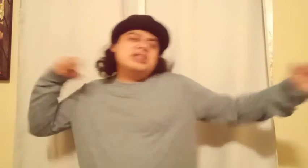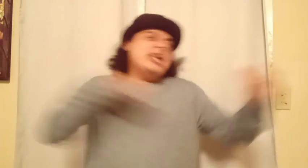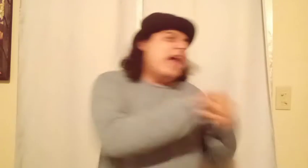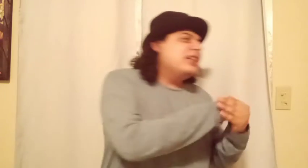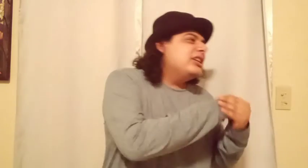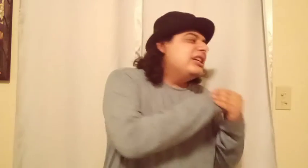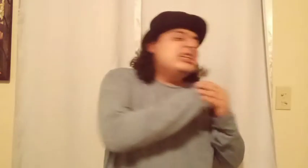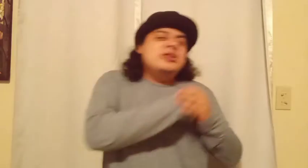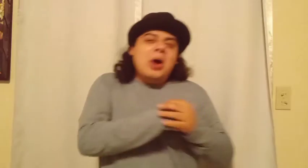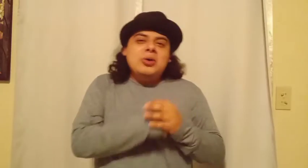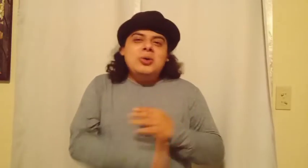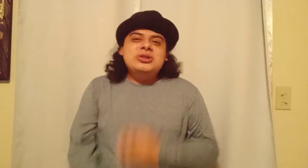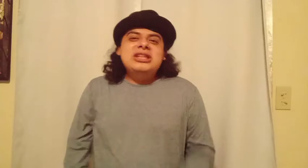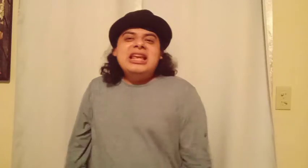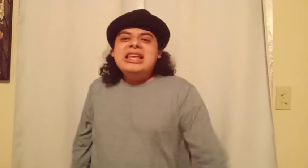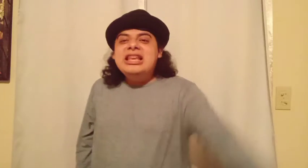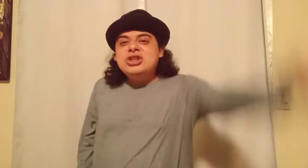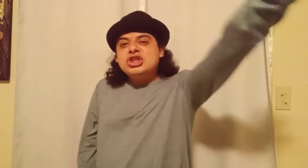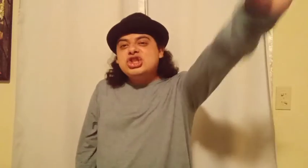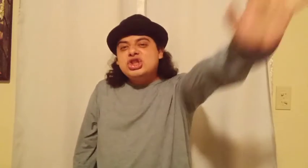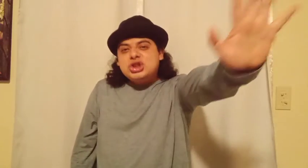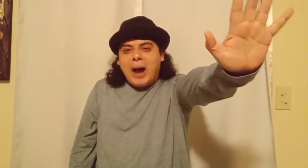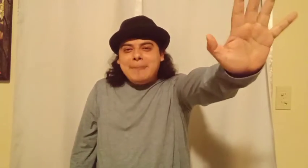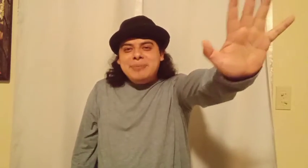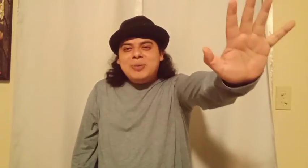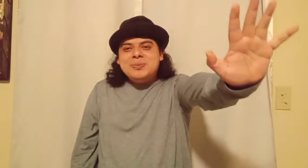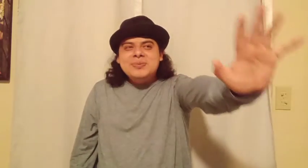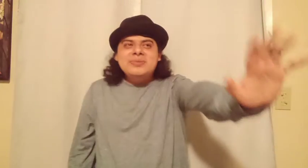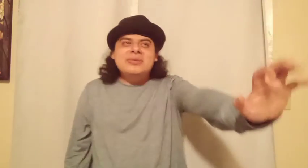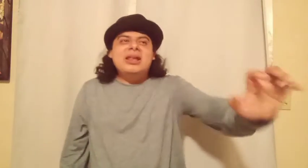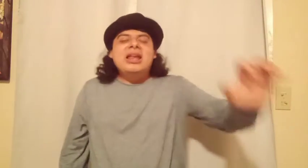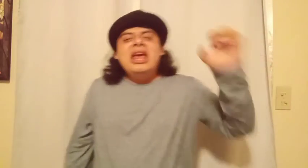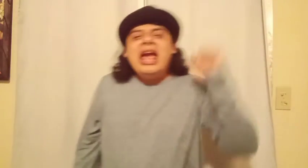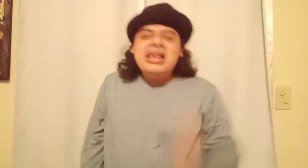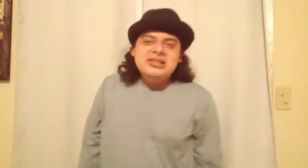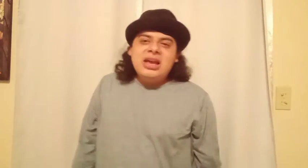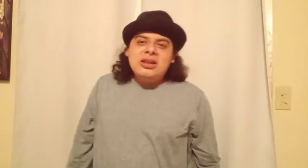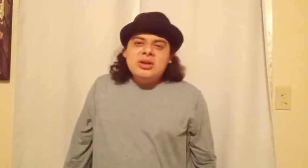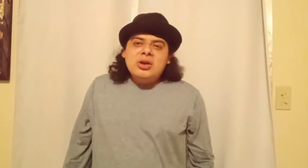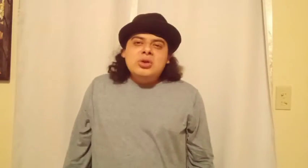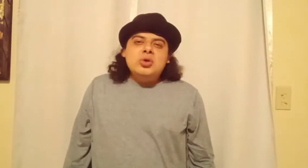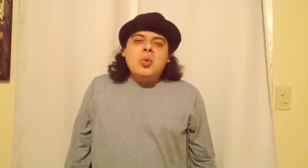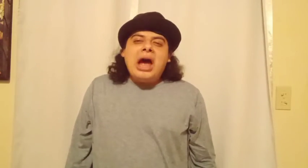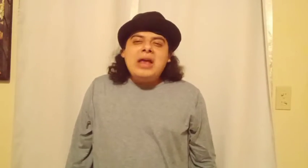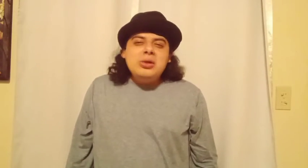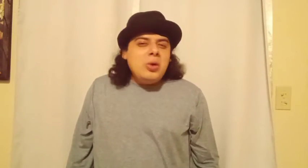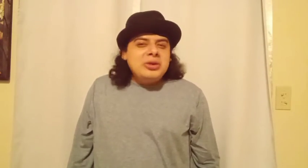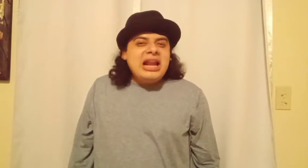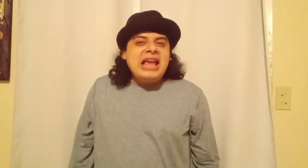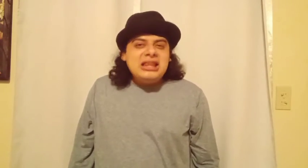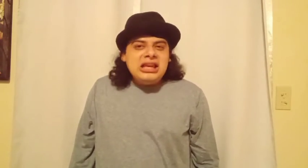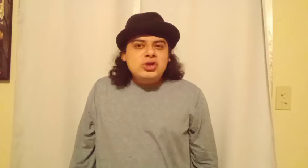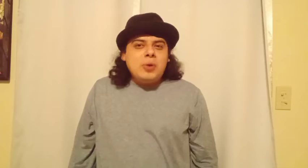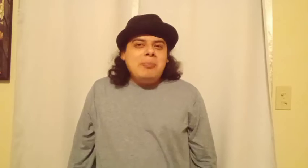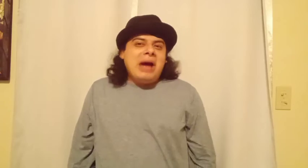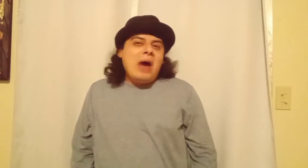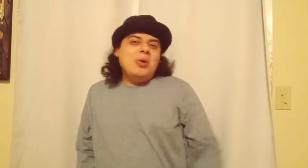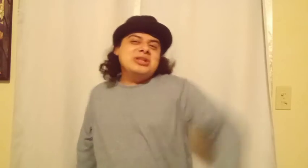attack Knuckles, he just stopped him. And he said, do I look that I need your powers?